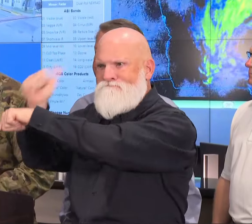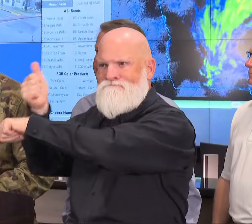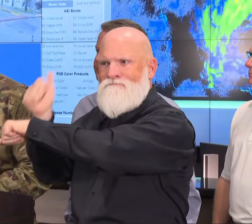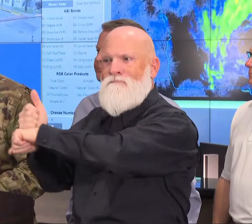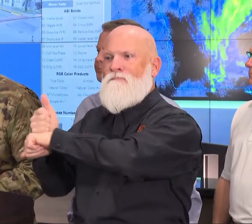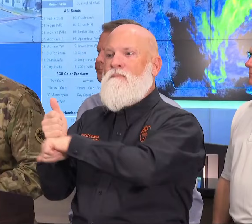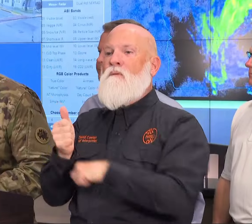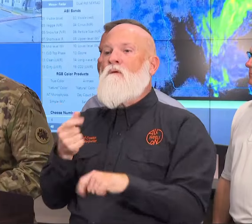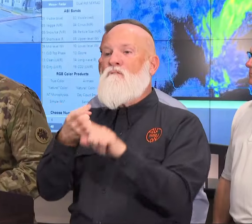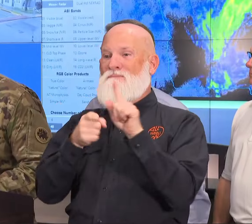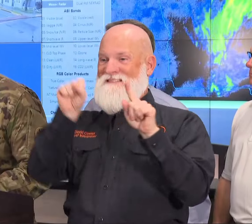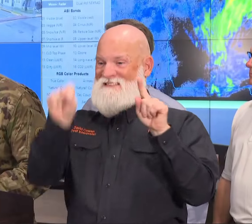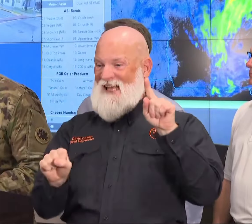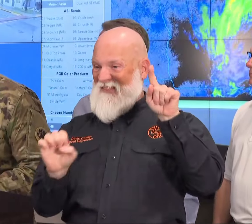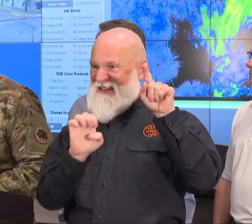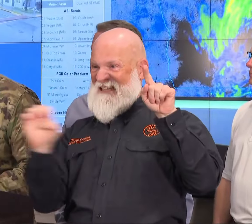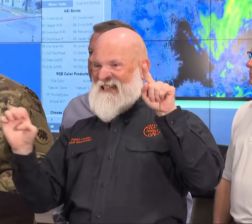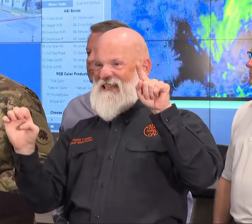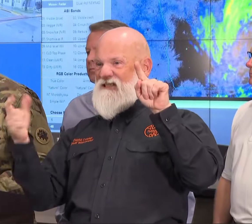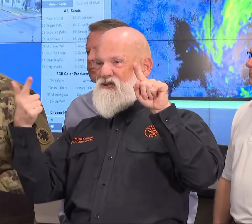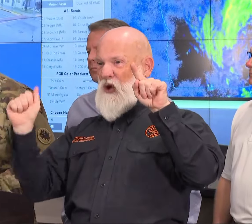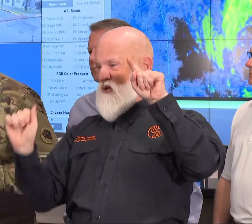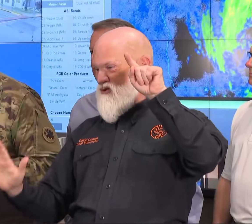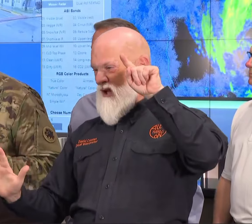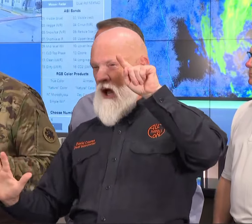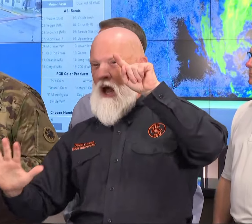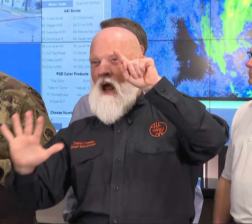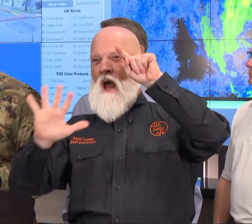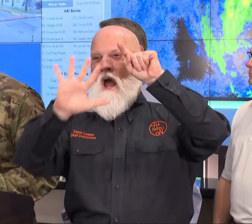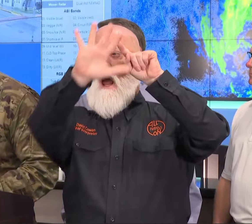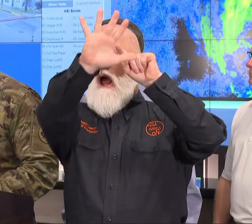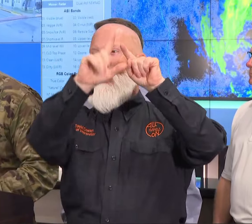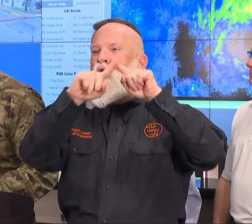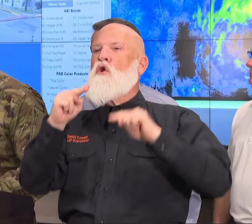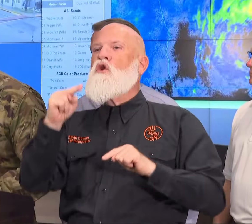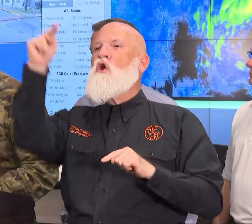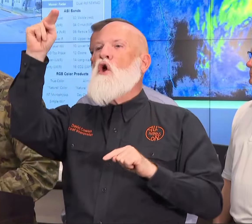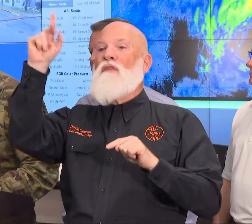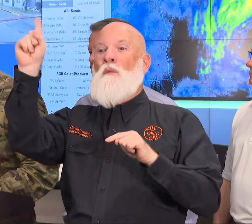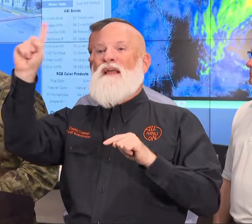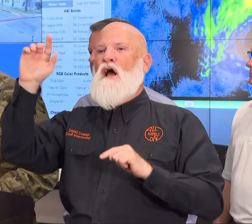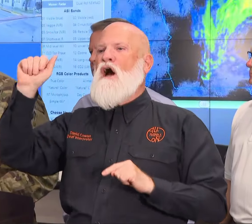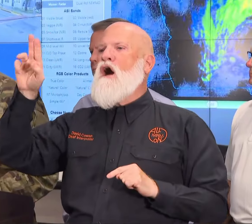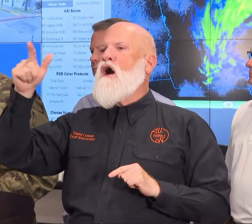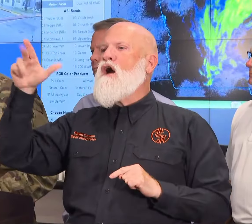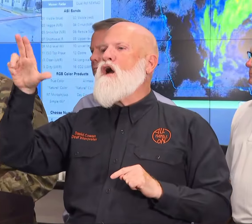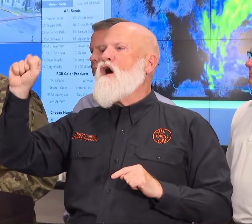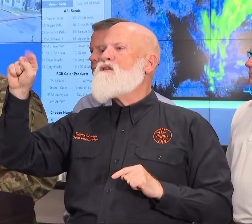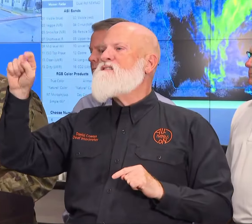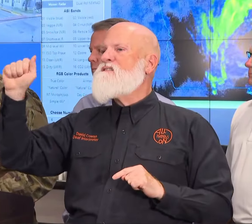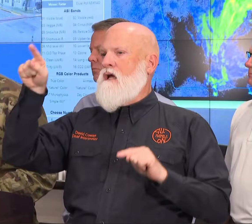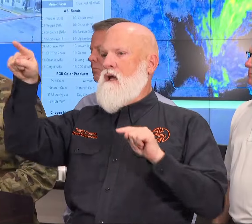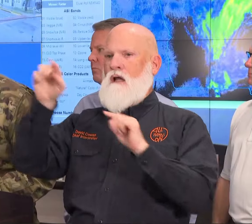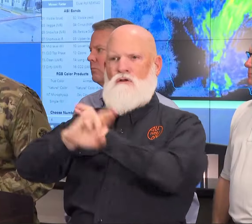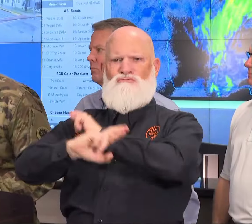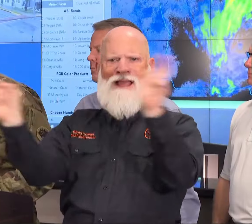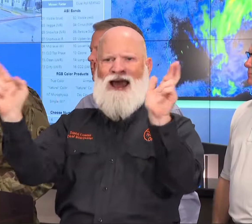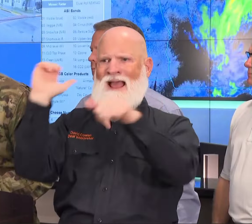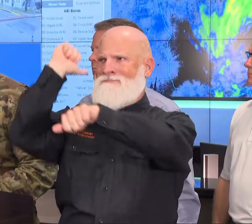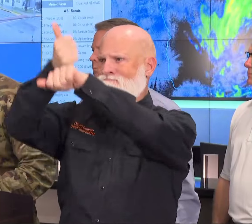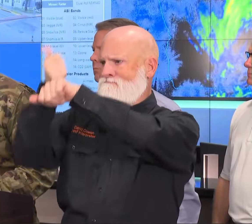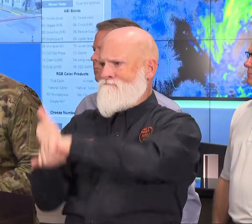Georgia all the way north to Augusta. Just standing by to provide whatever support is required. We're certainly,